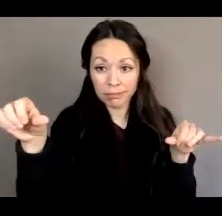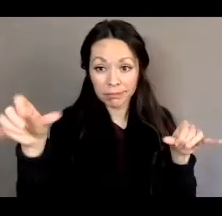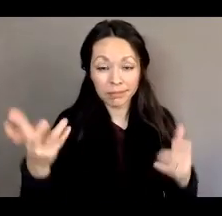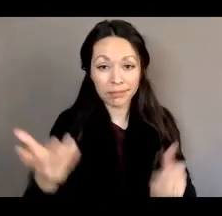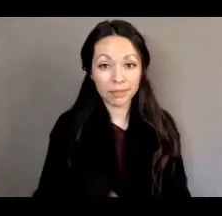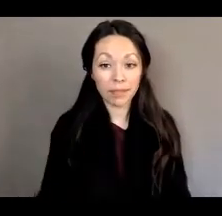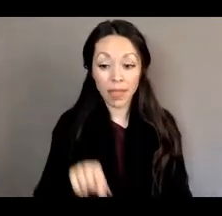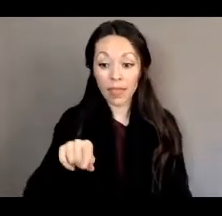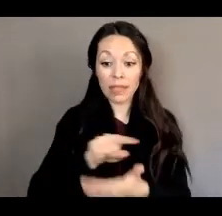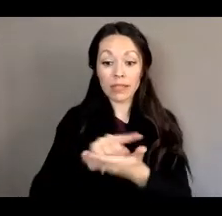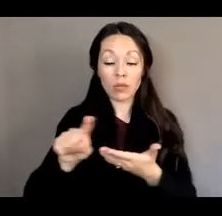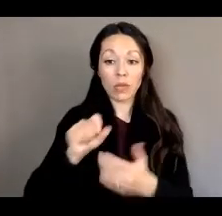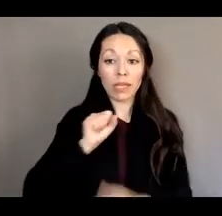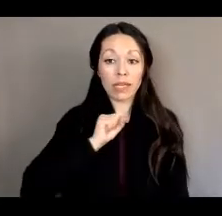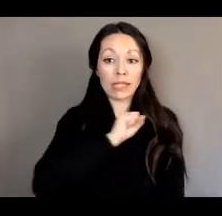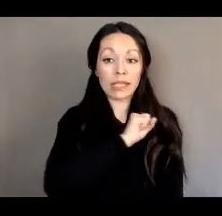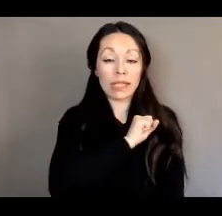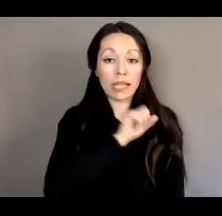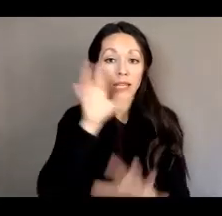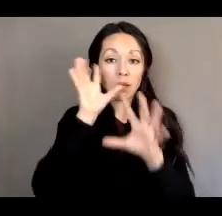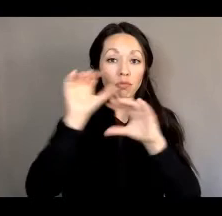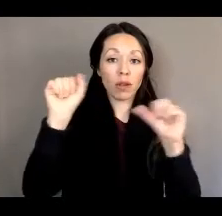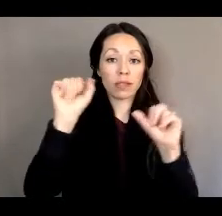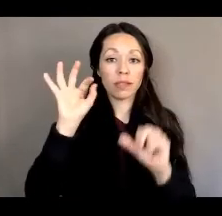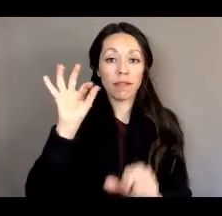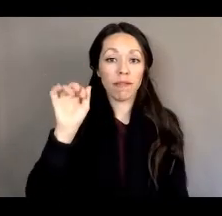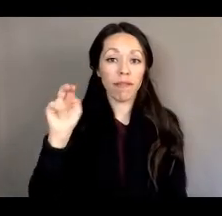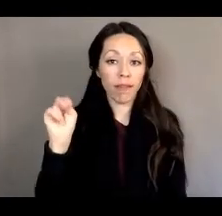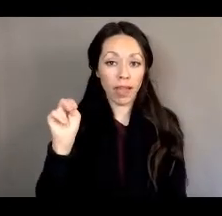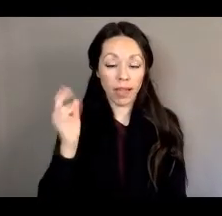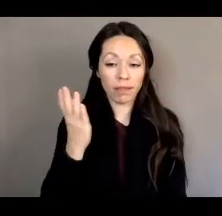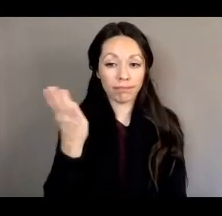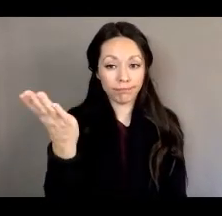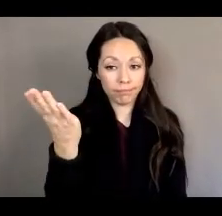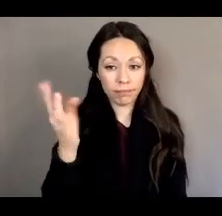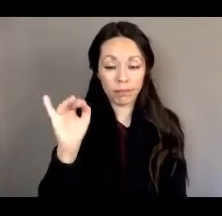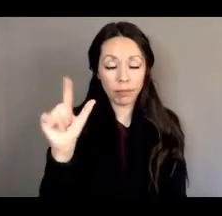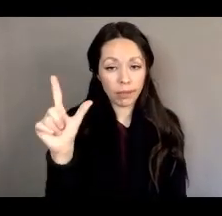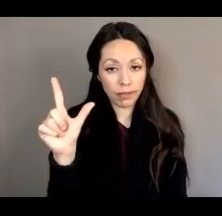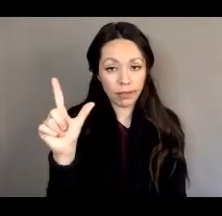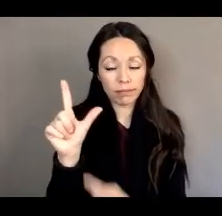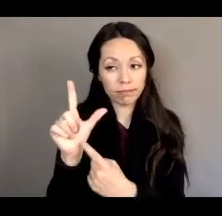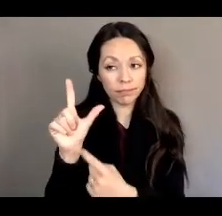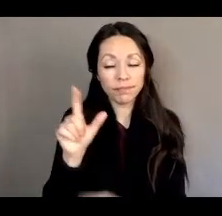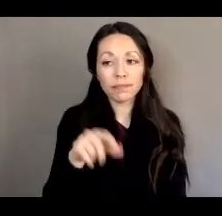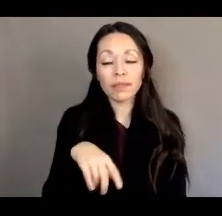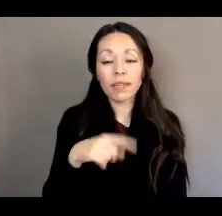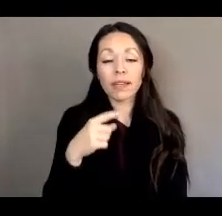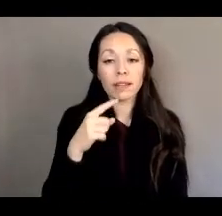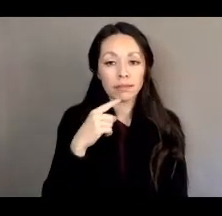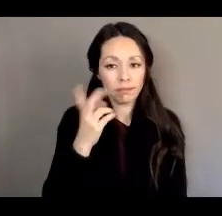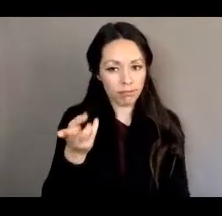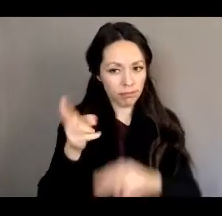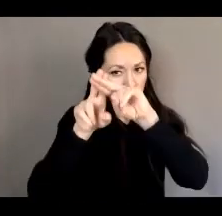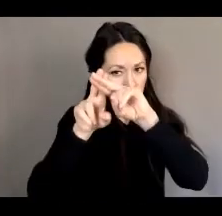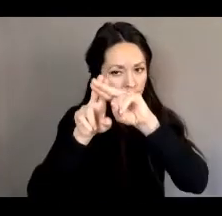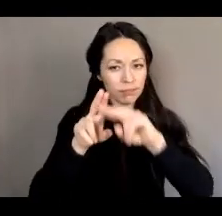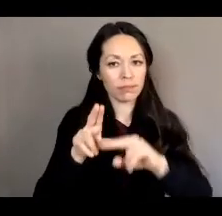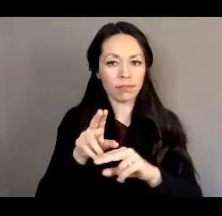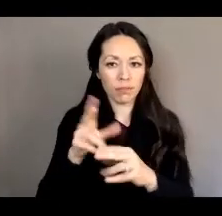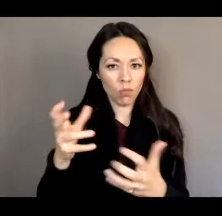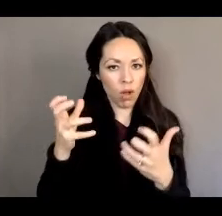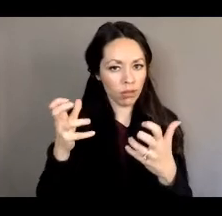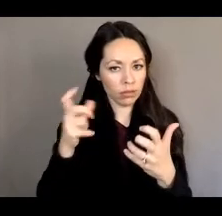Senate, um, Senate President Phan dropped a bill that would increase the unemployment,